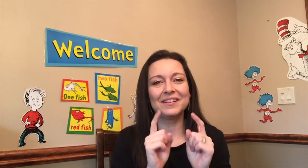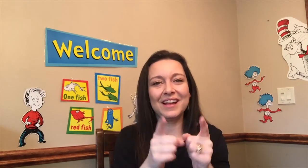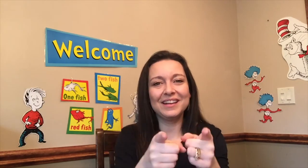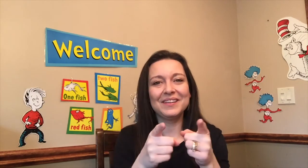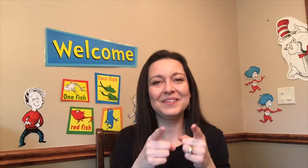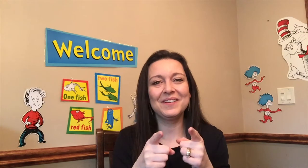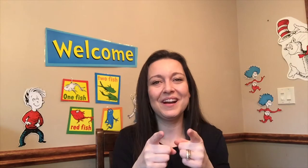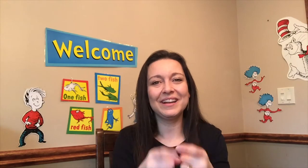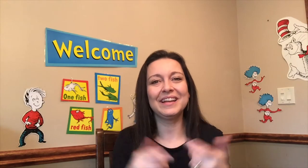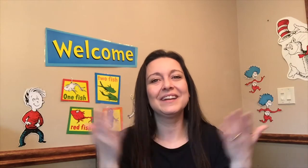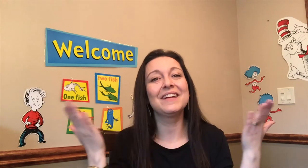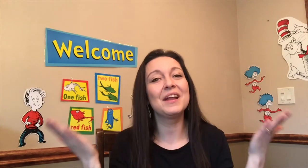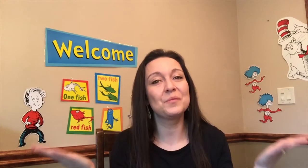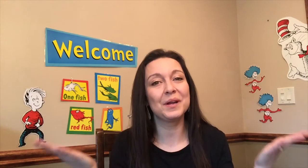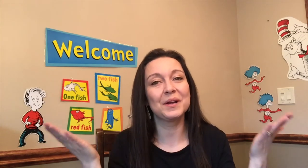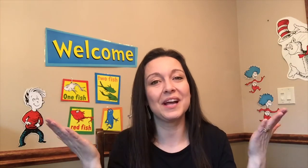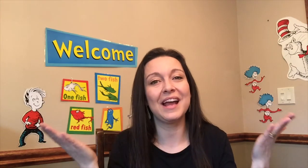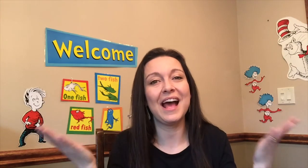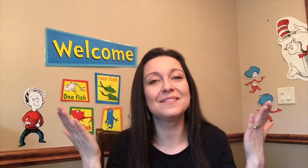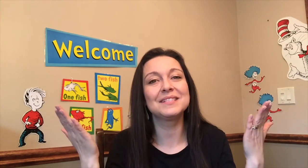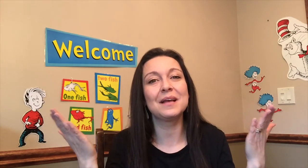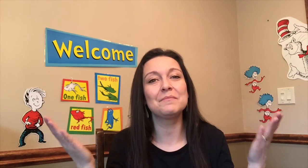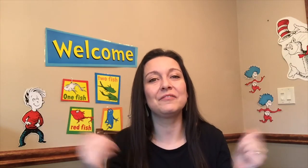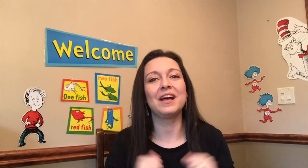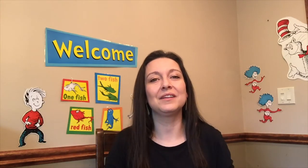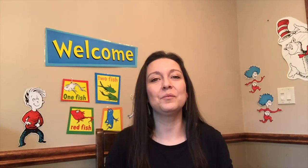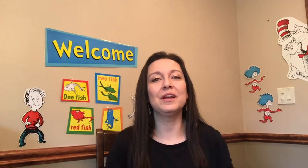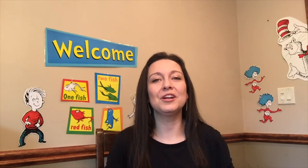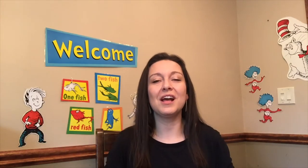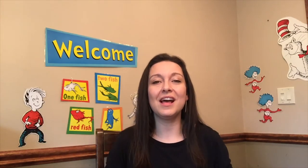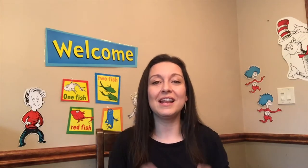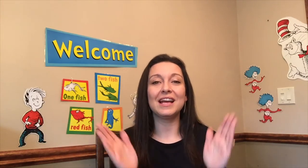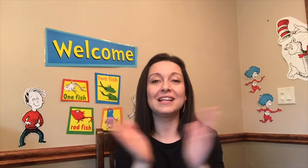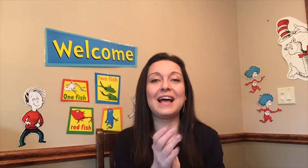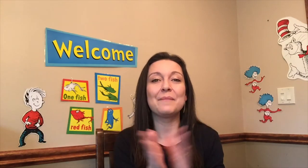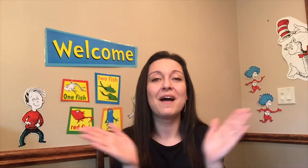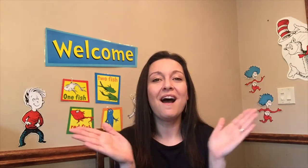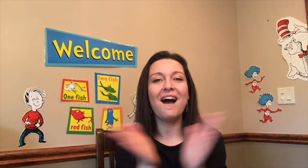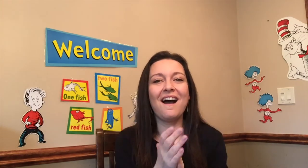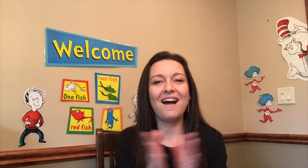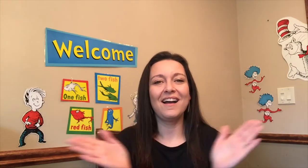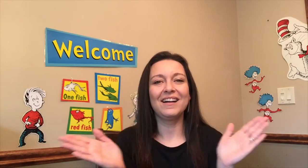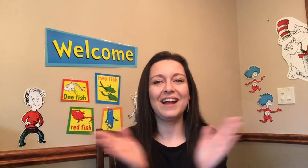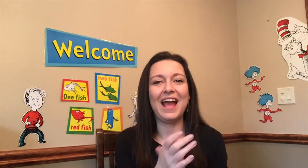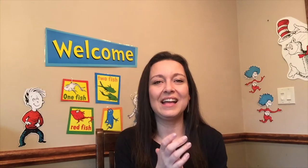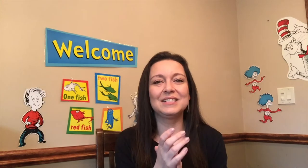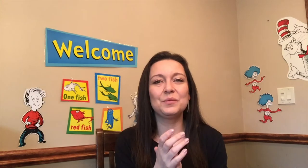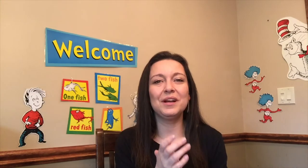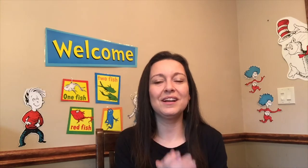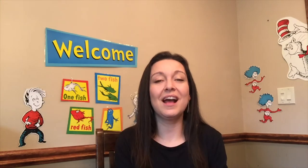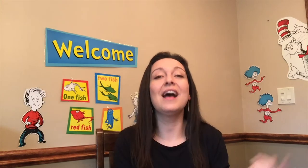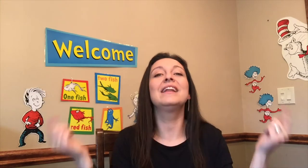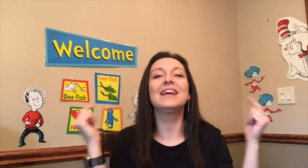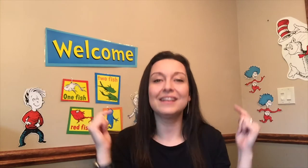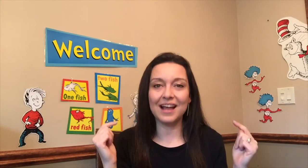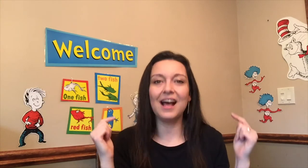and you are here and we're gonna have some fun we're gonna clap our hands we're gonna nod